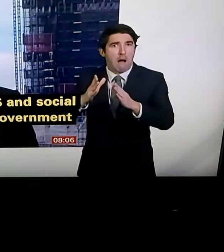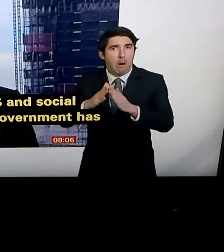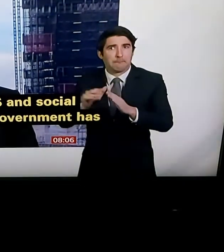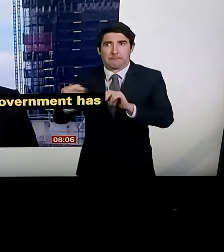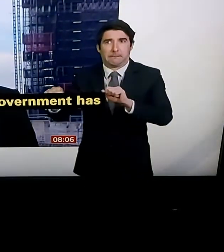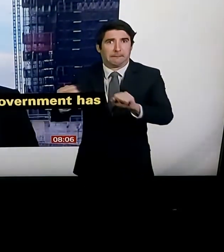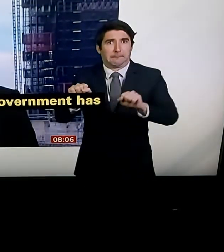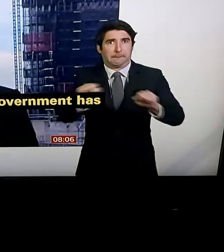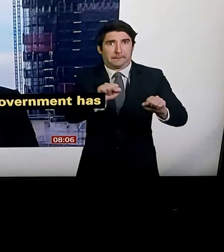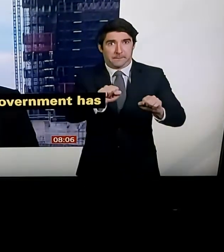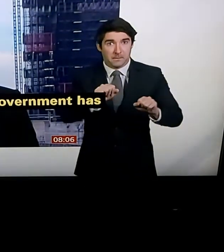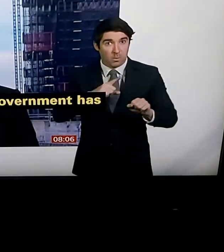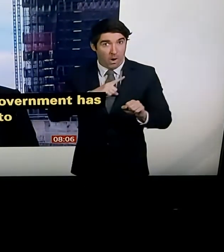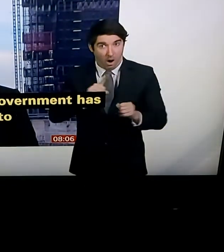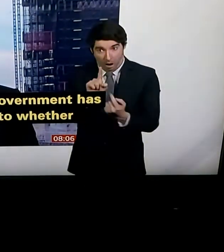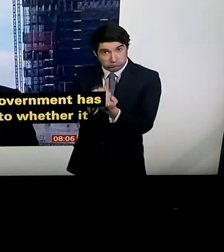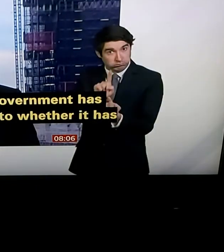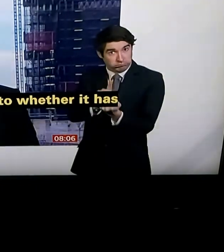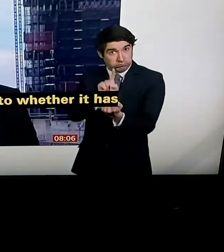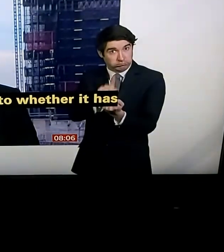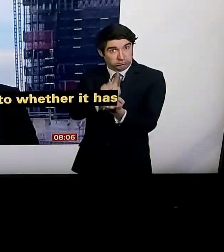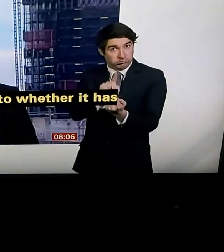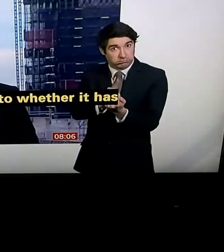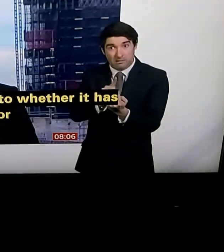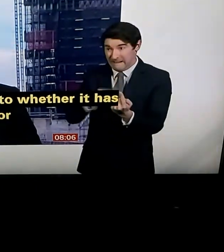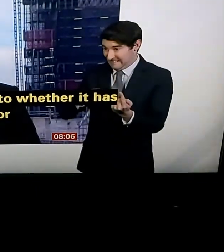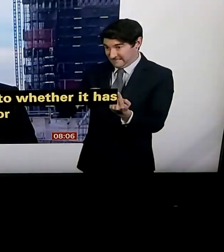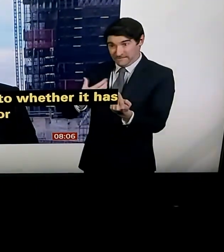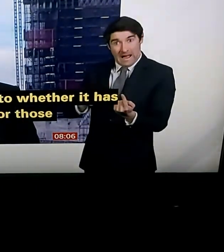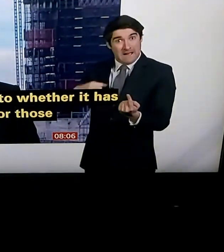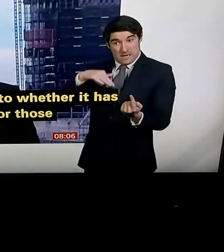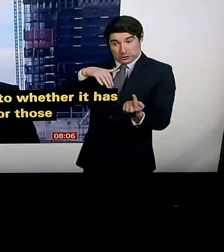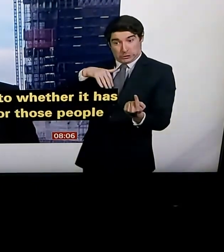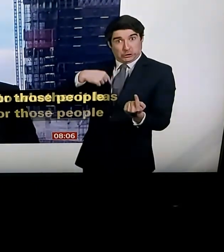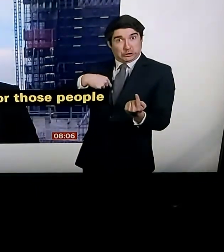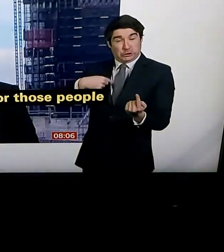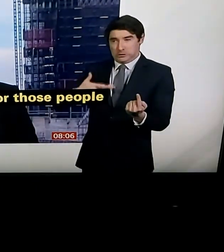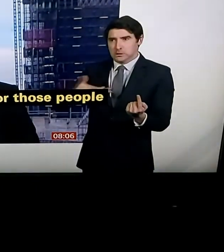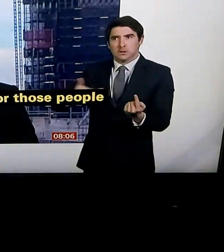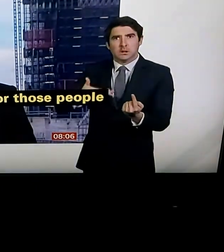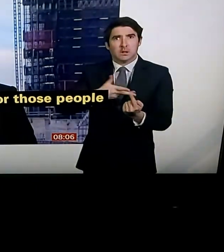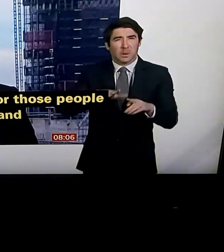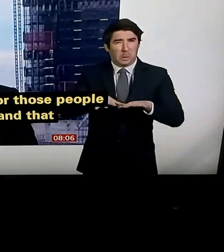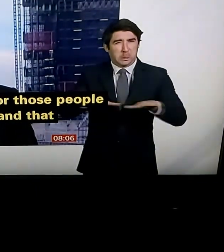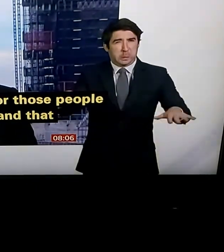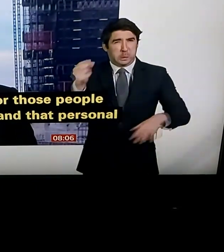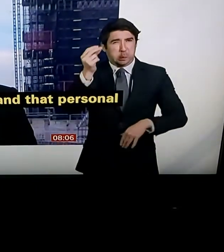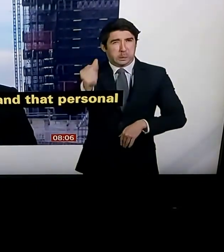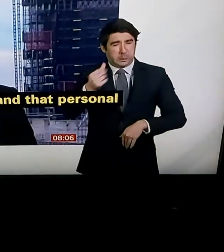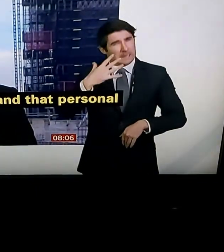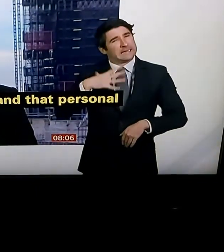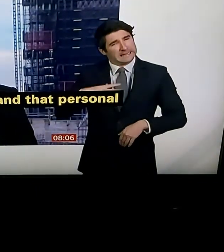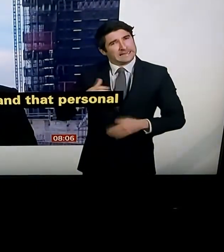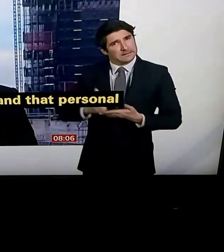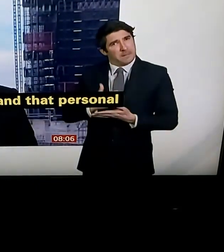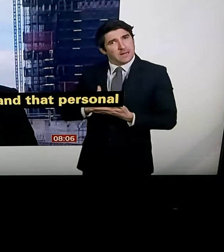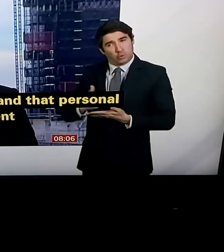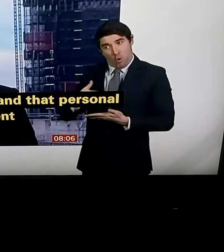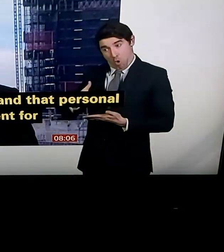for those people and more broadly, and as well that personal protective equipment for those frontline workers that Helen Wakeley, the social care minister,